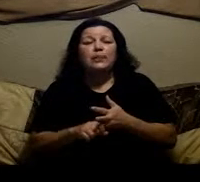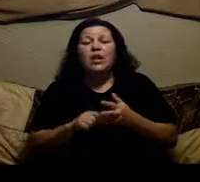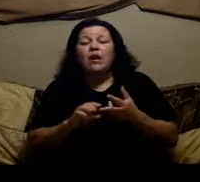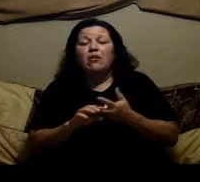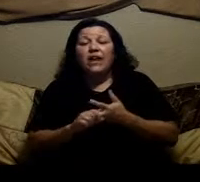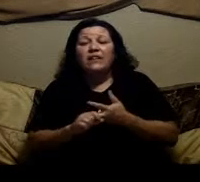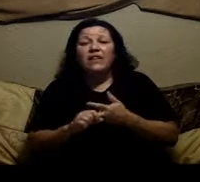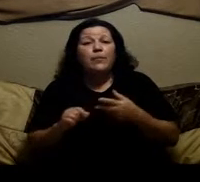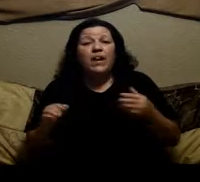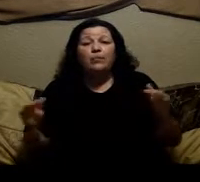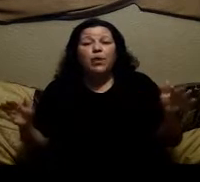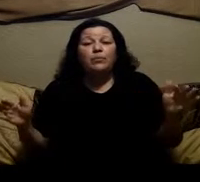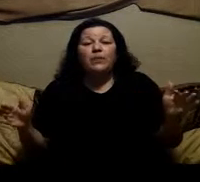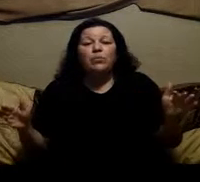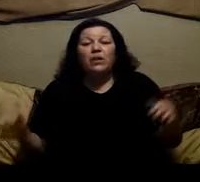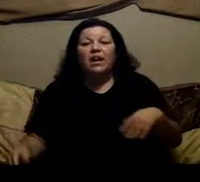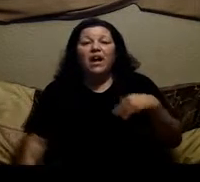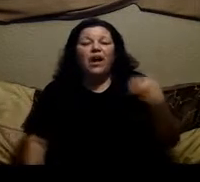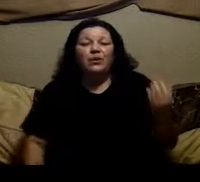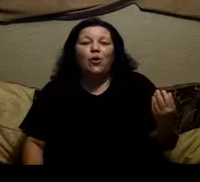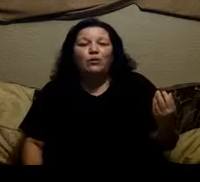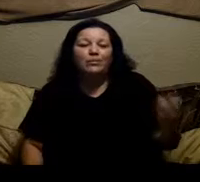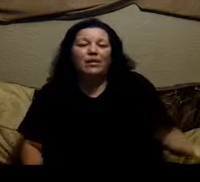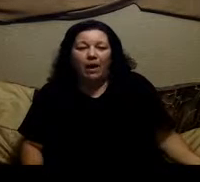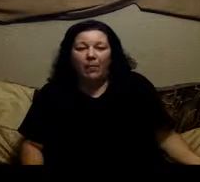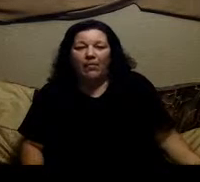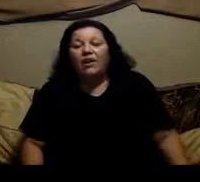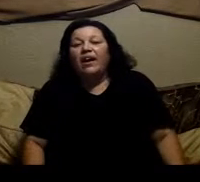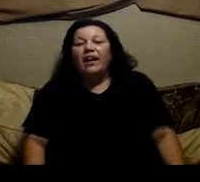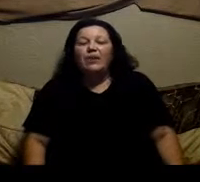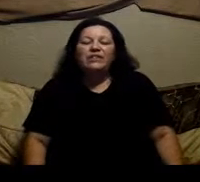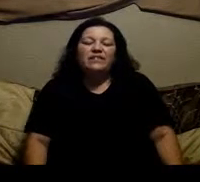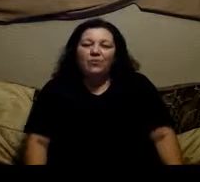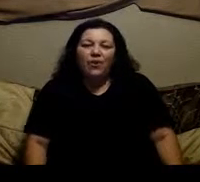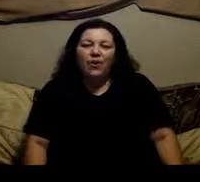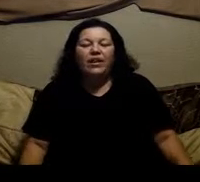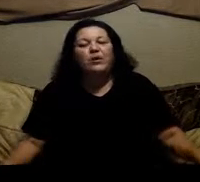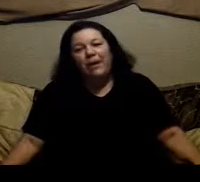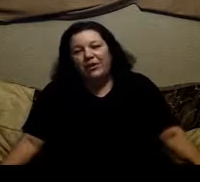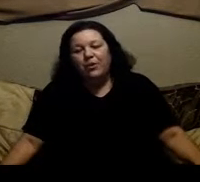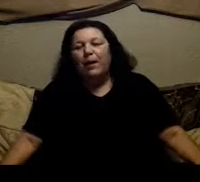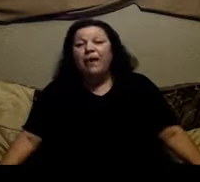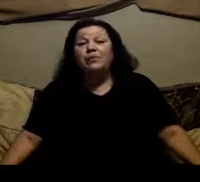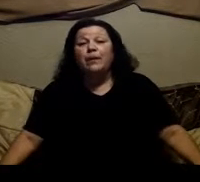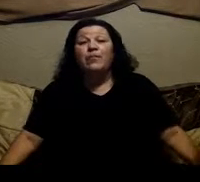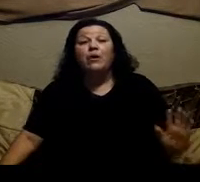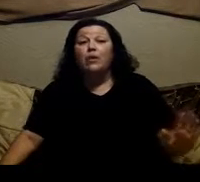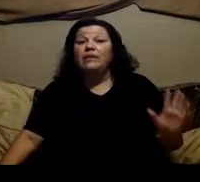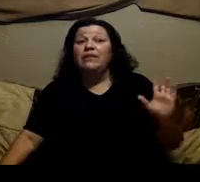or any time that i had problems at work i would go to my grandmother and i would sit with her in her bedroom and my grandmother always